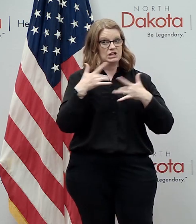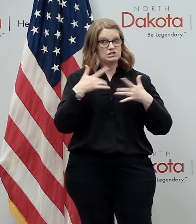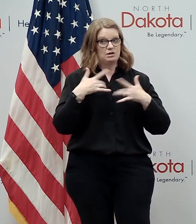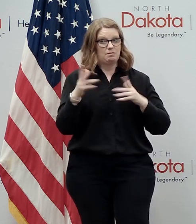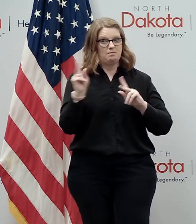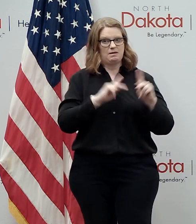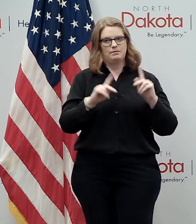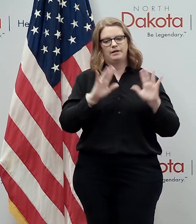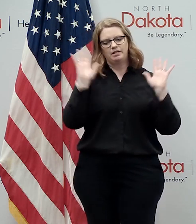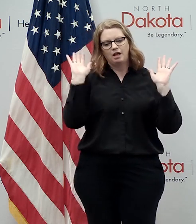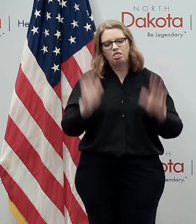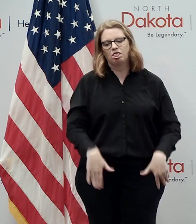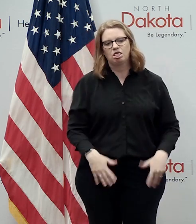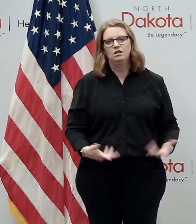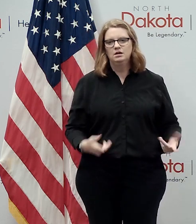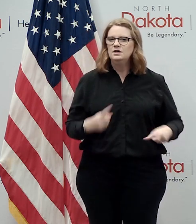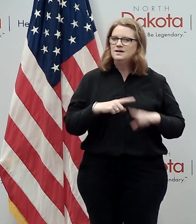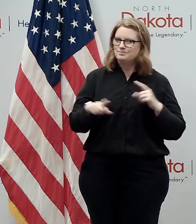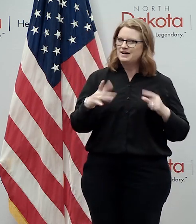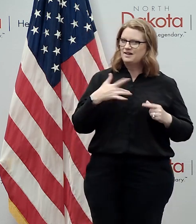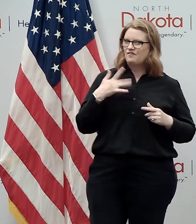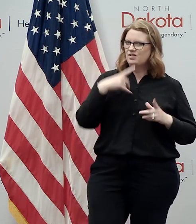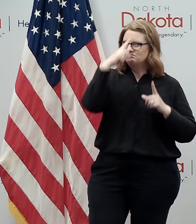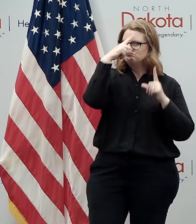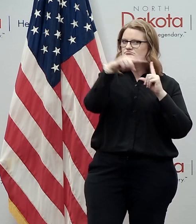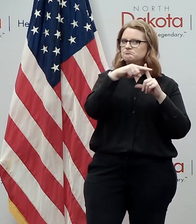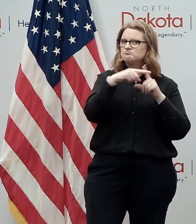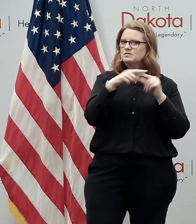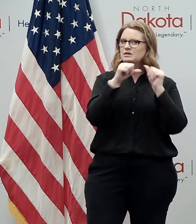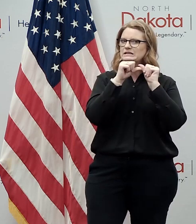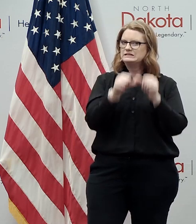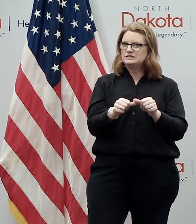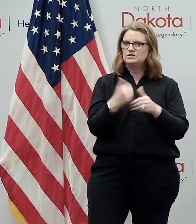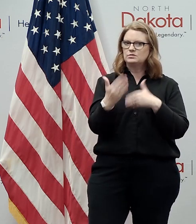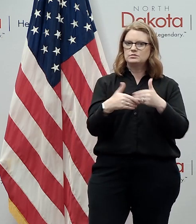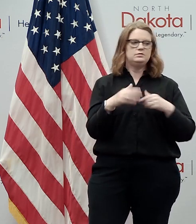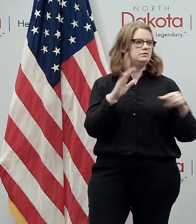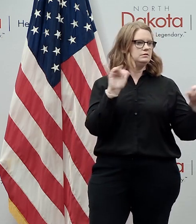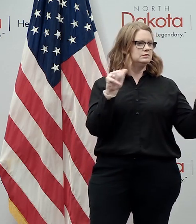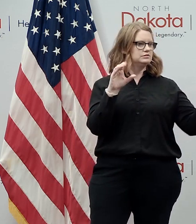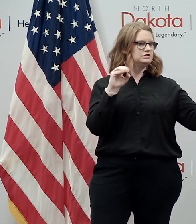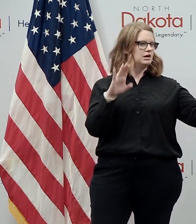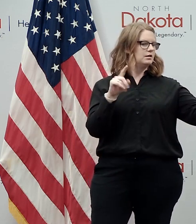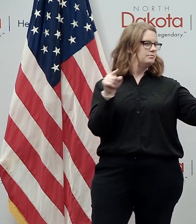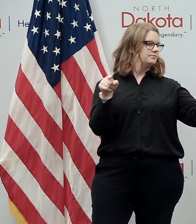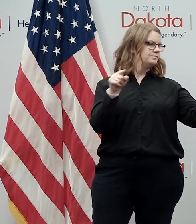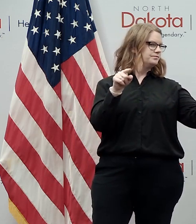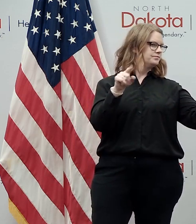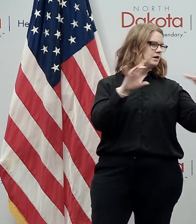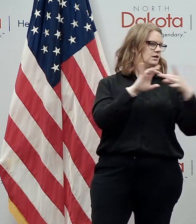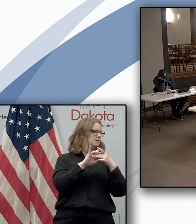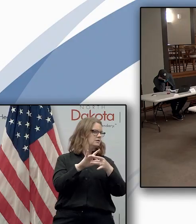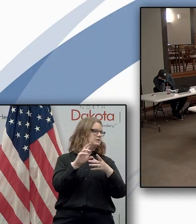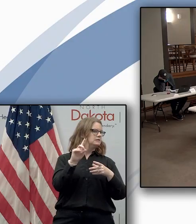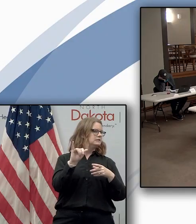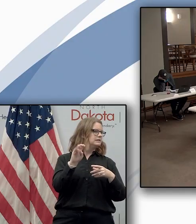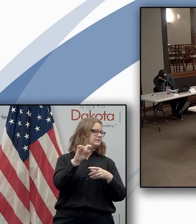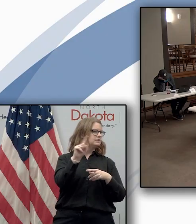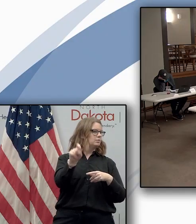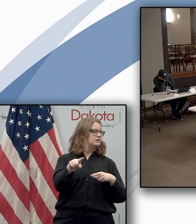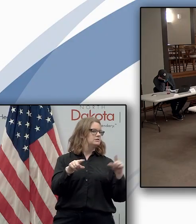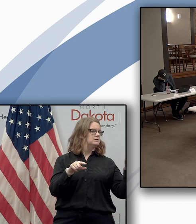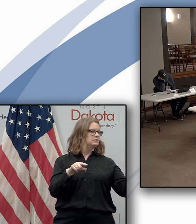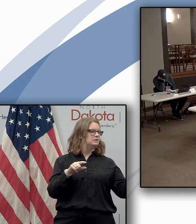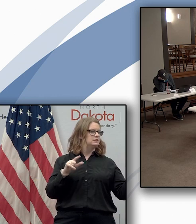for that but i'm i'm optimistic we're going to keep making it through jacob uh going off to dave's question then uh when comparing other